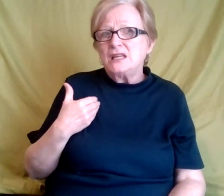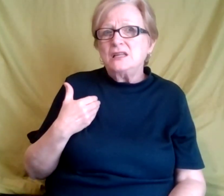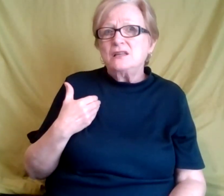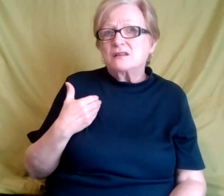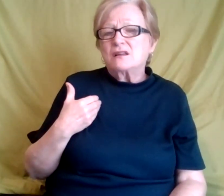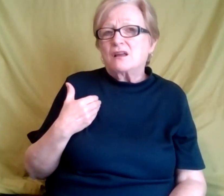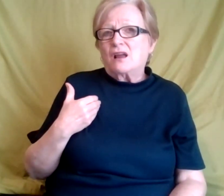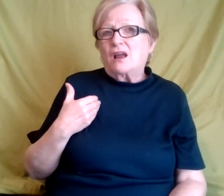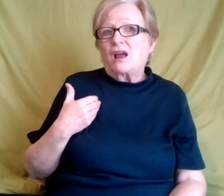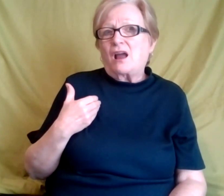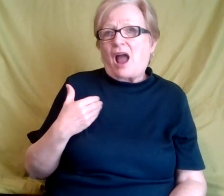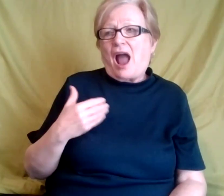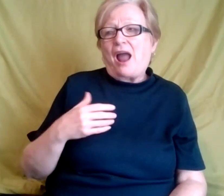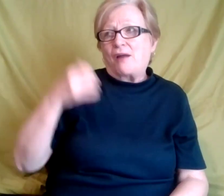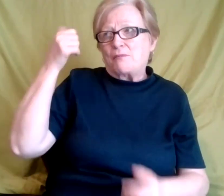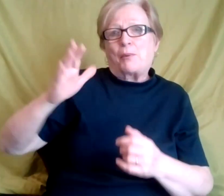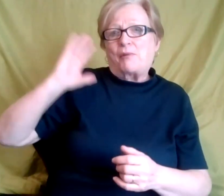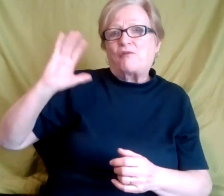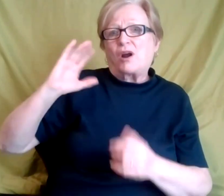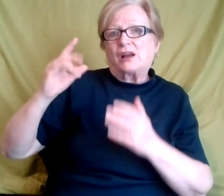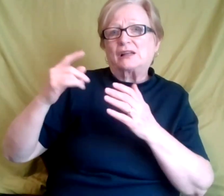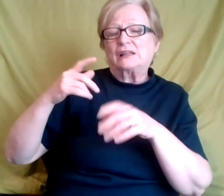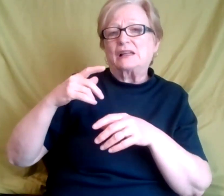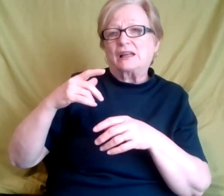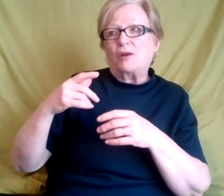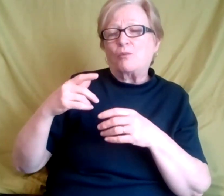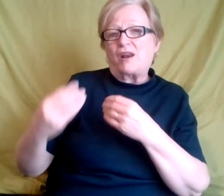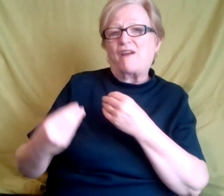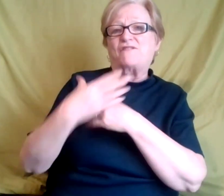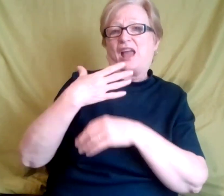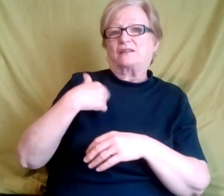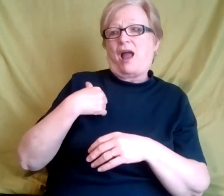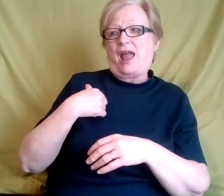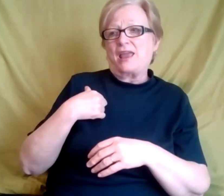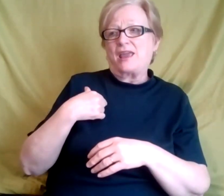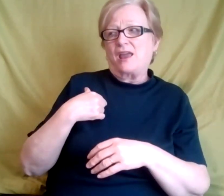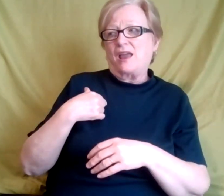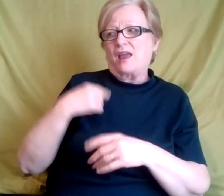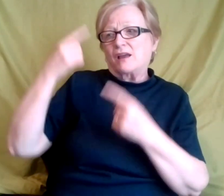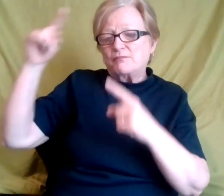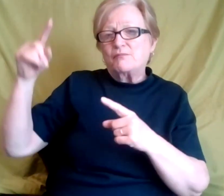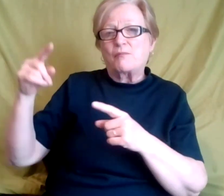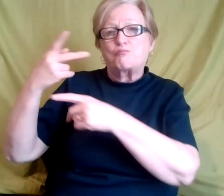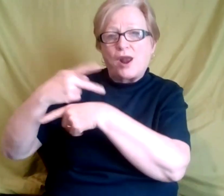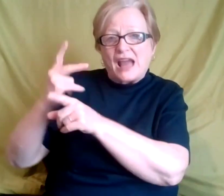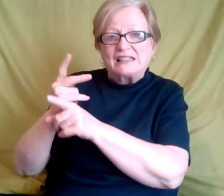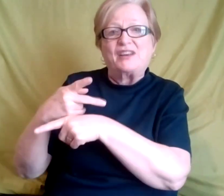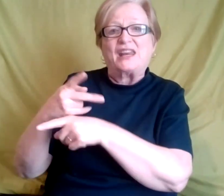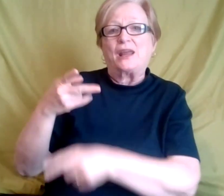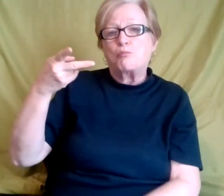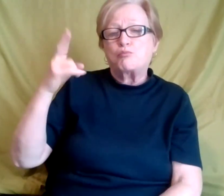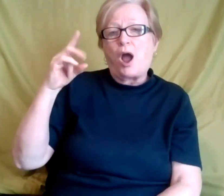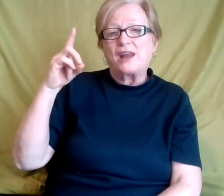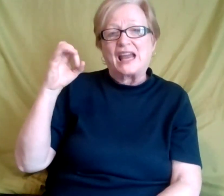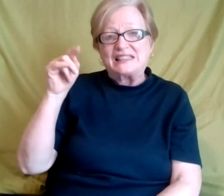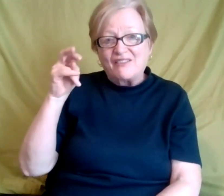you know, I would, you know, it would affect my, my productivity because of something I'm trying to think